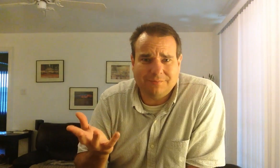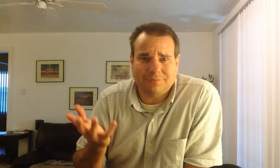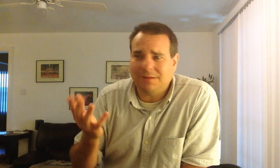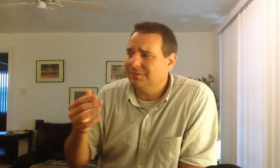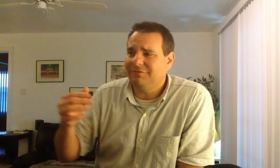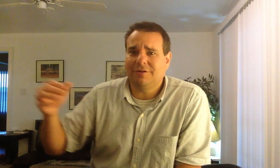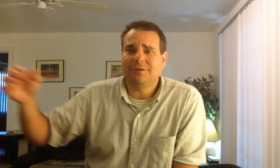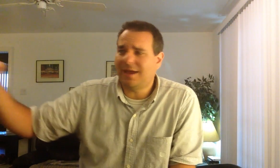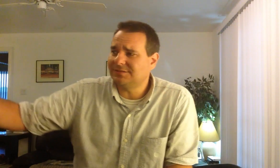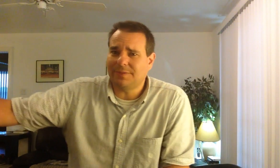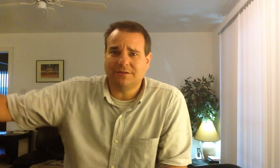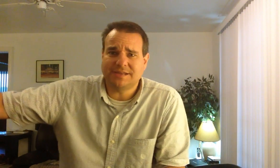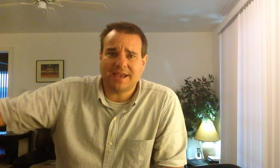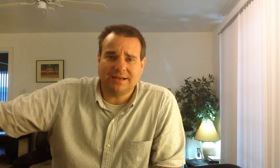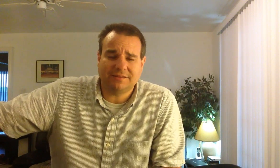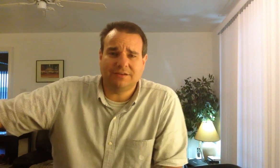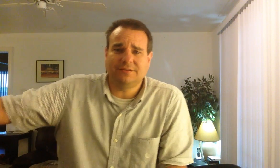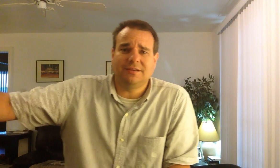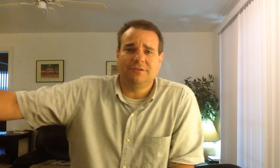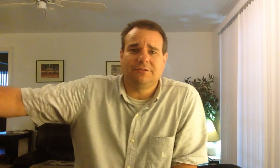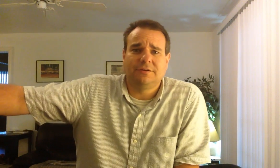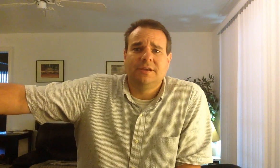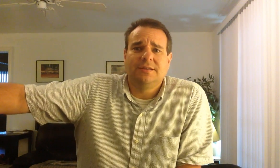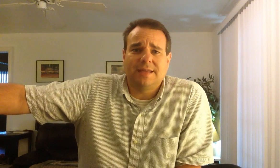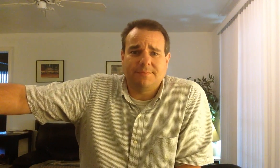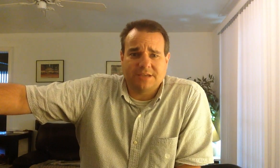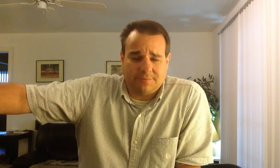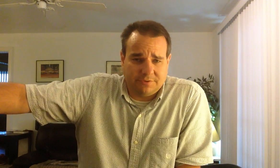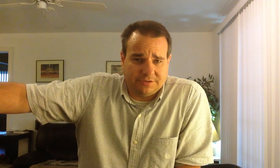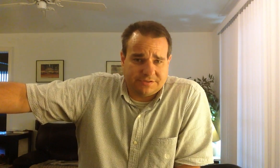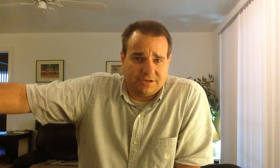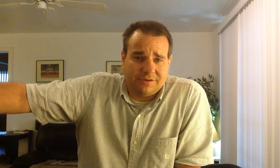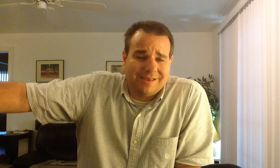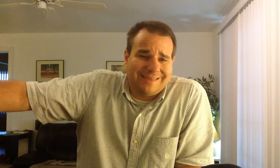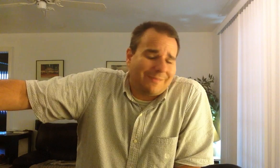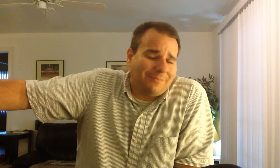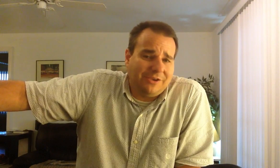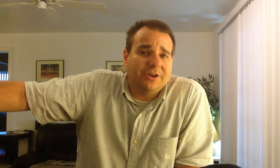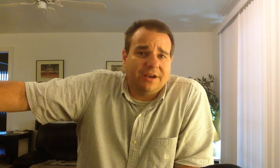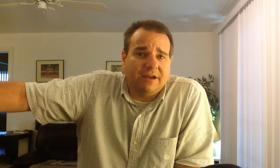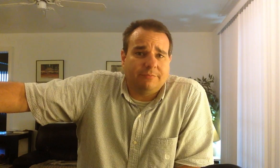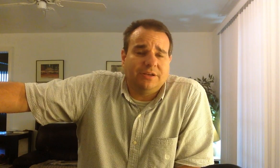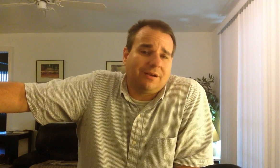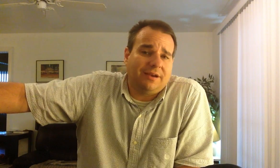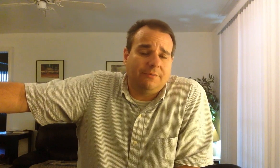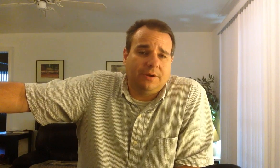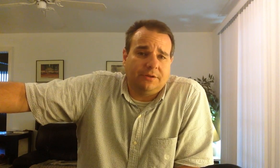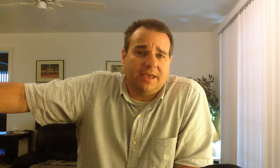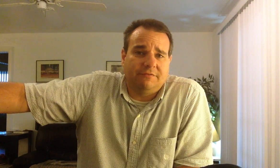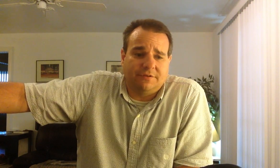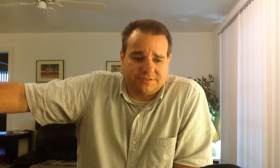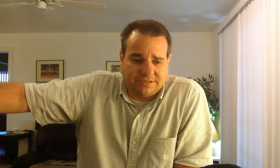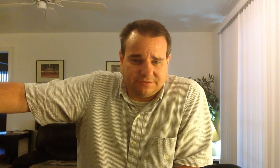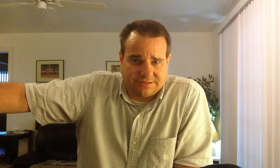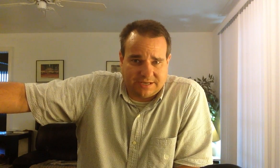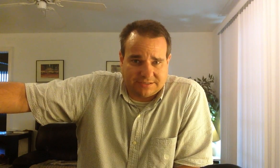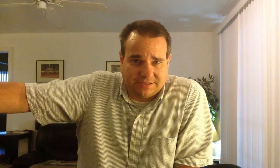and probably your phone has a better DAC in it than your laptop will. So, they might be good enough but you're going need real headphones to do this test